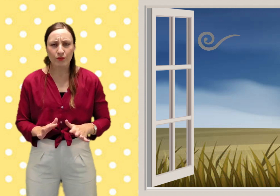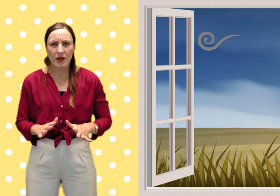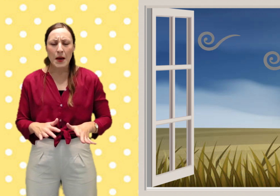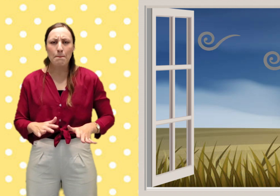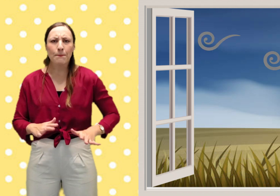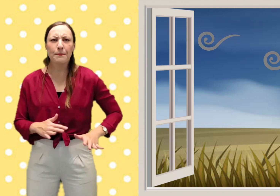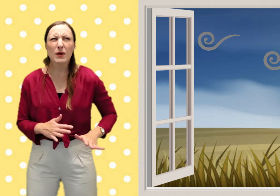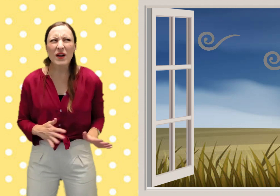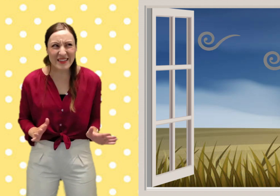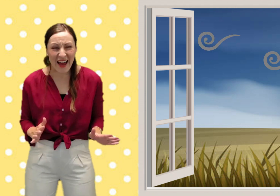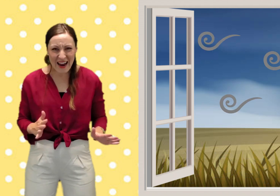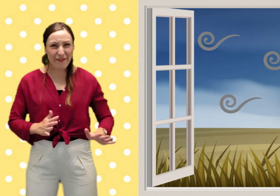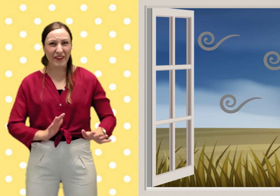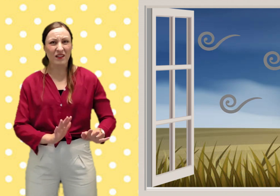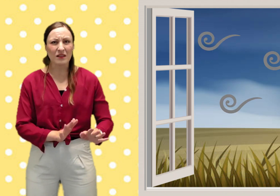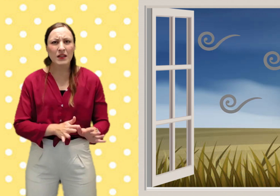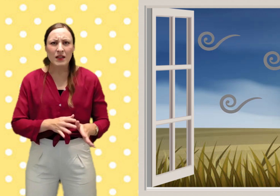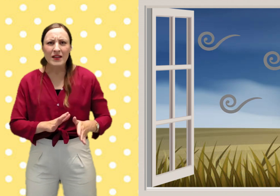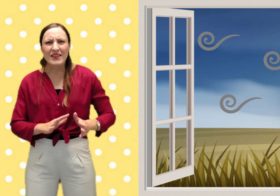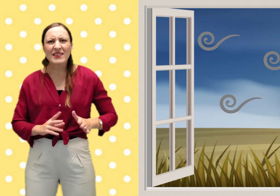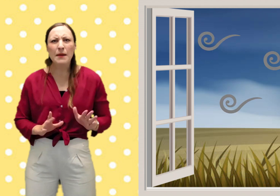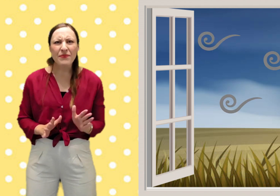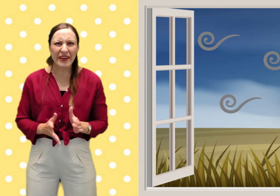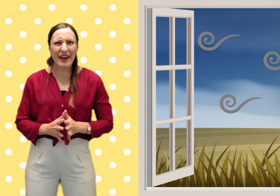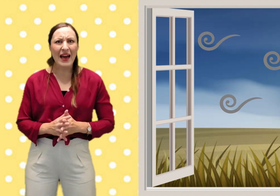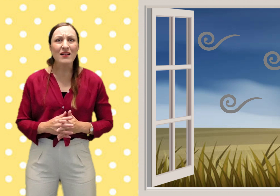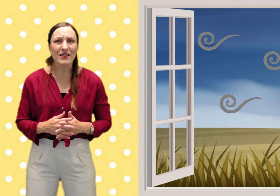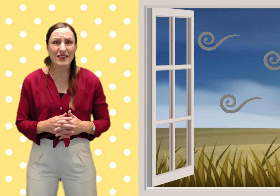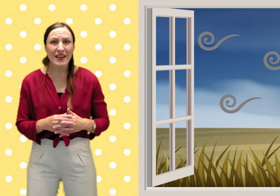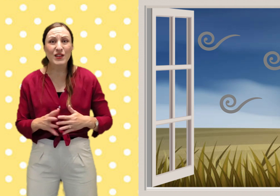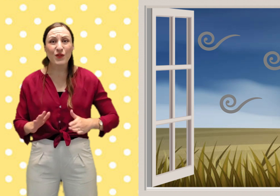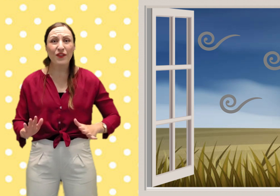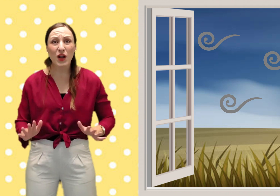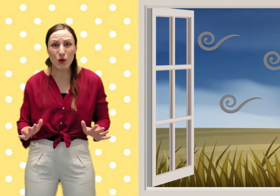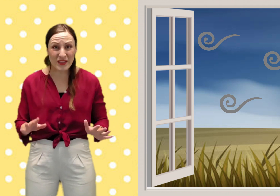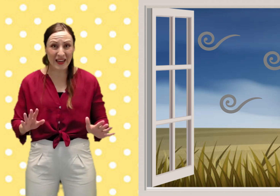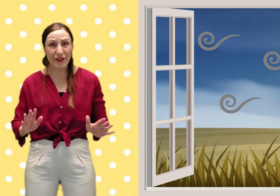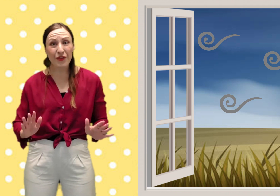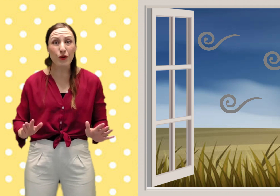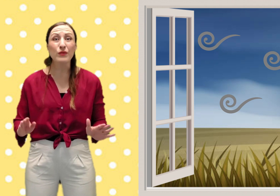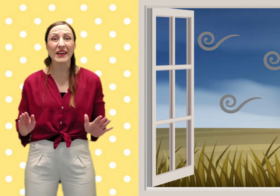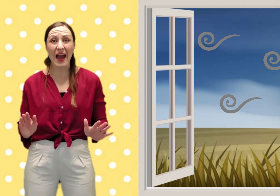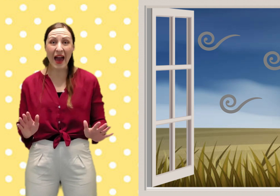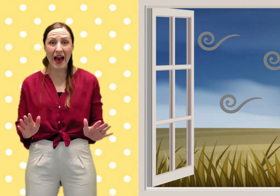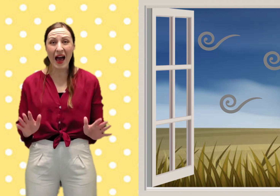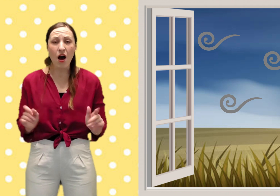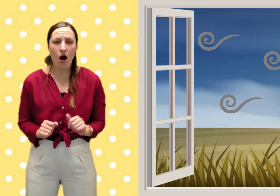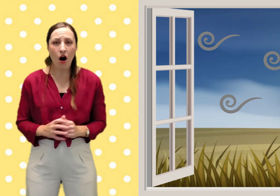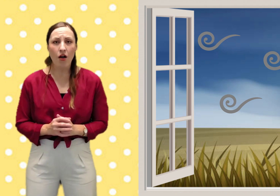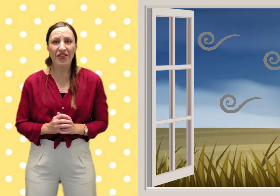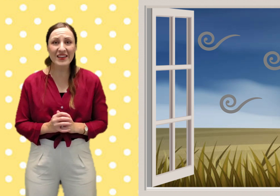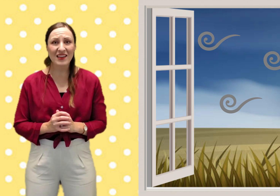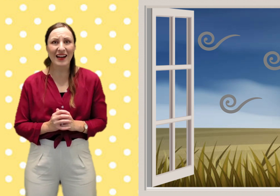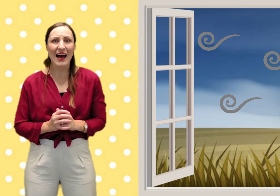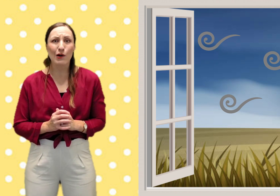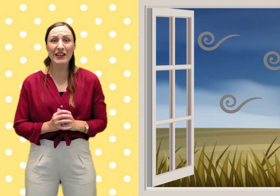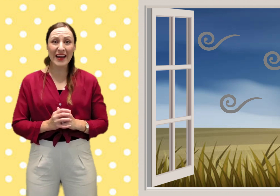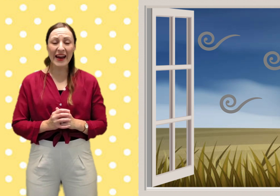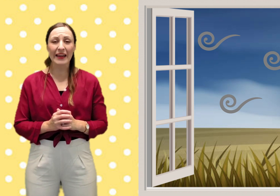but what's that I feel something else is floating through the air on this cloudy day